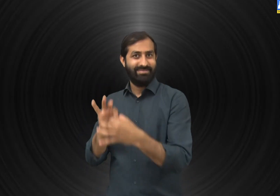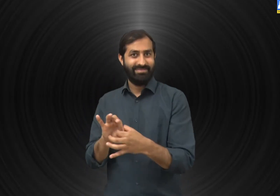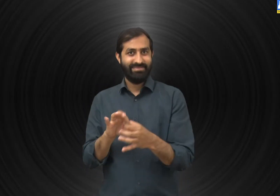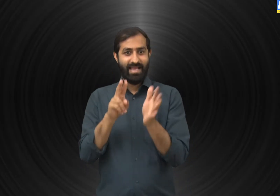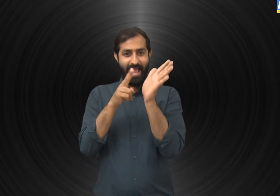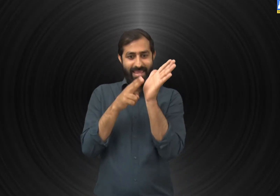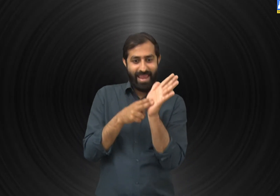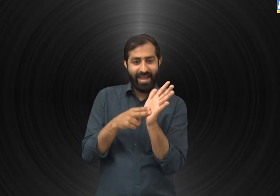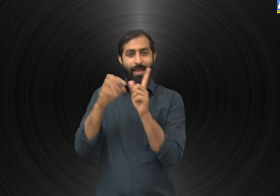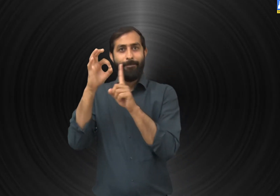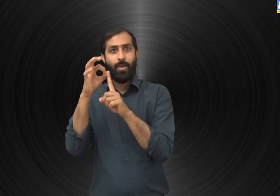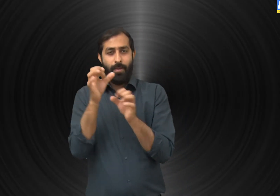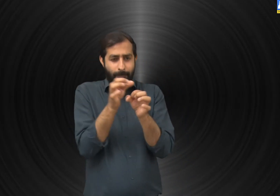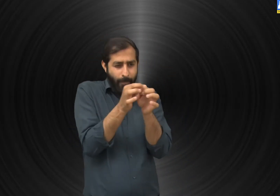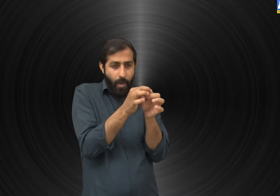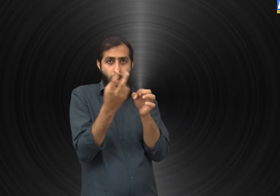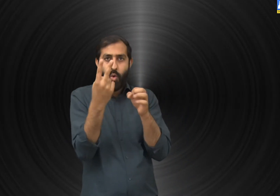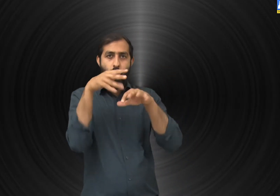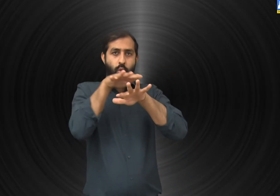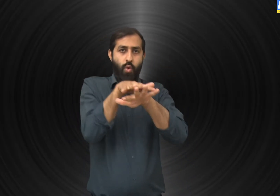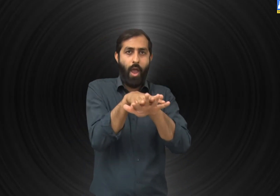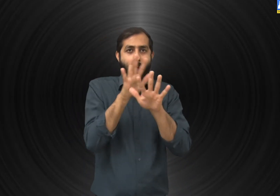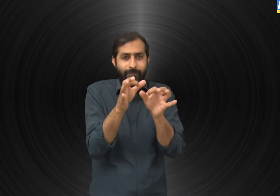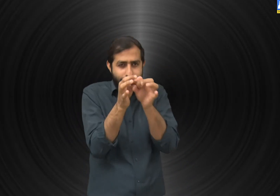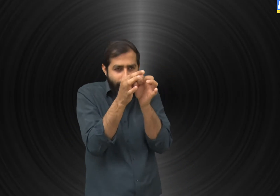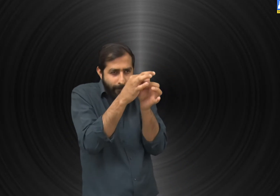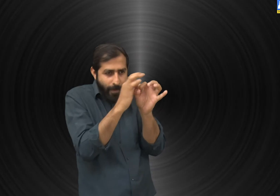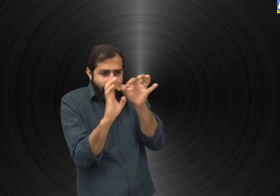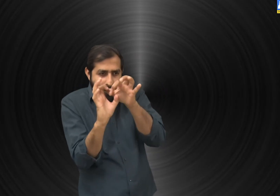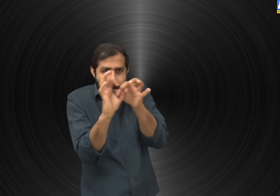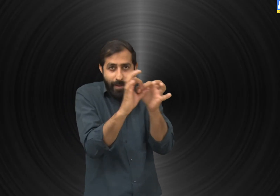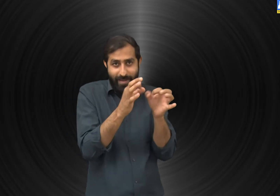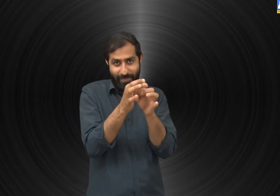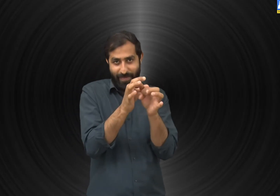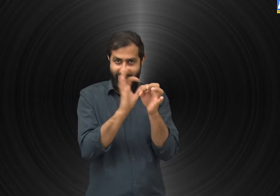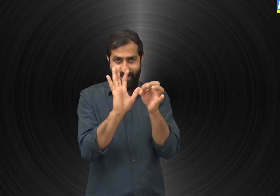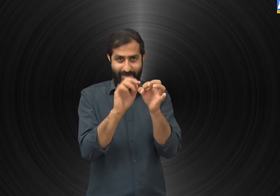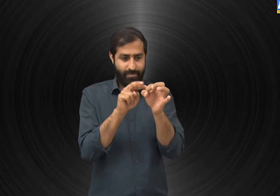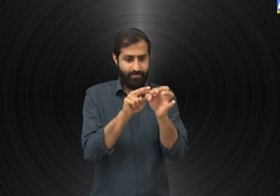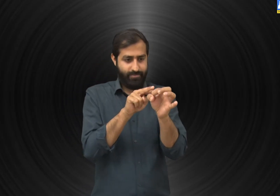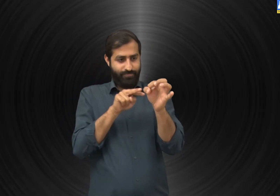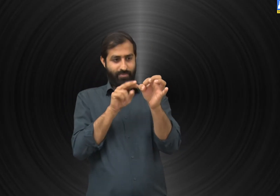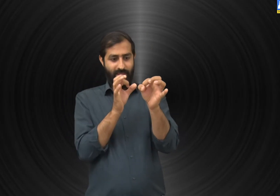Atoms are typically made up of three parts. Protons, neutrons